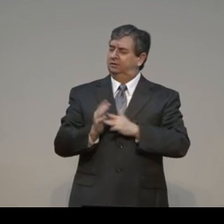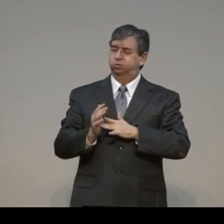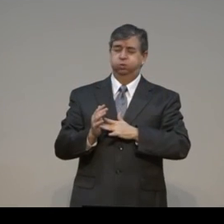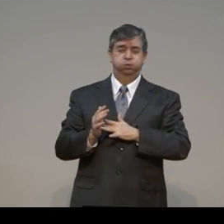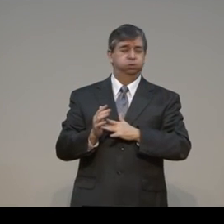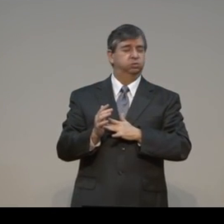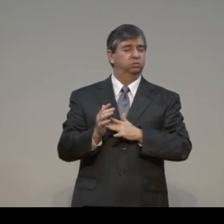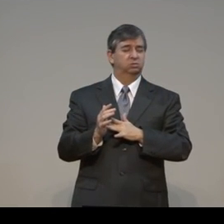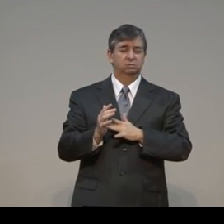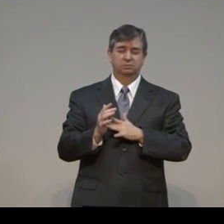Thank you, Jesus.